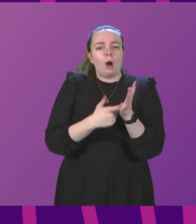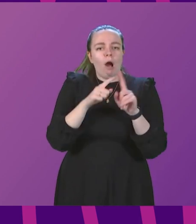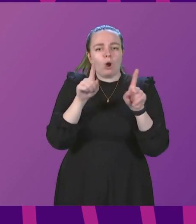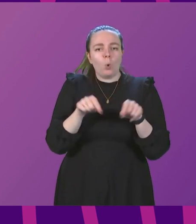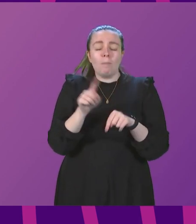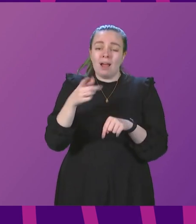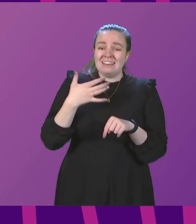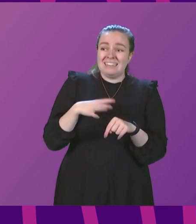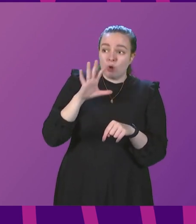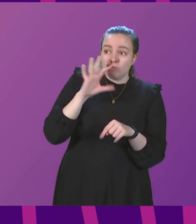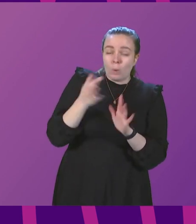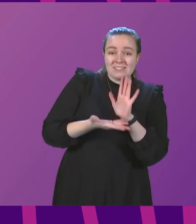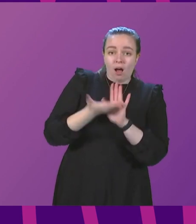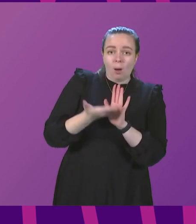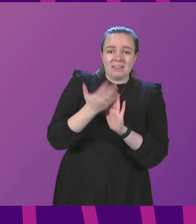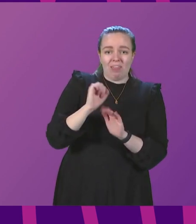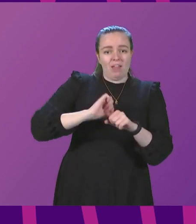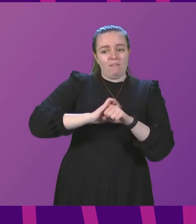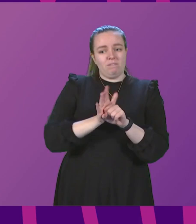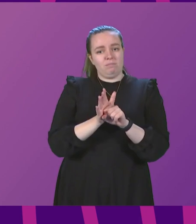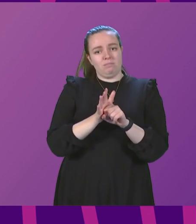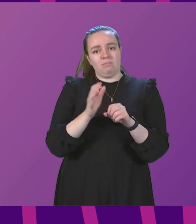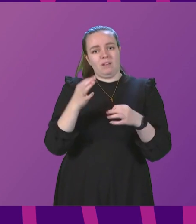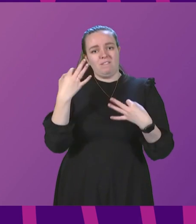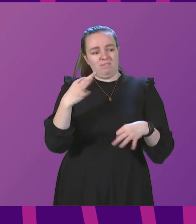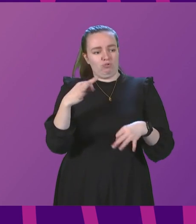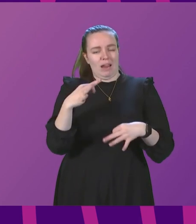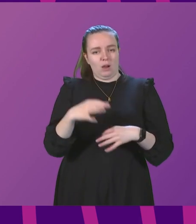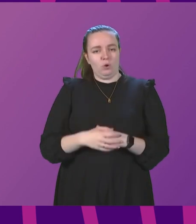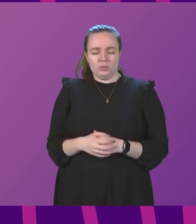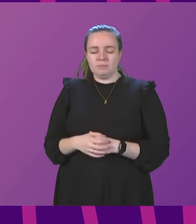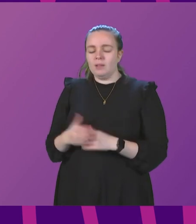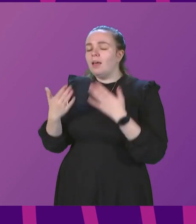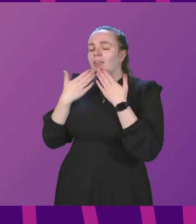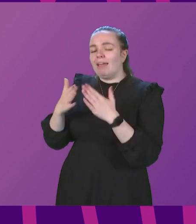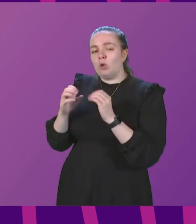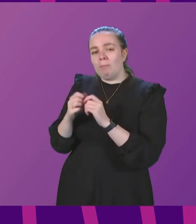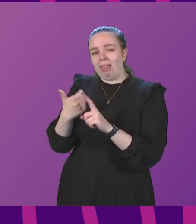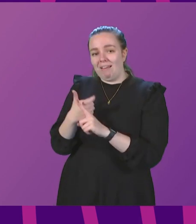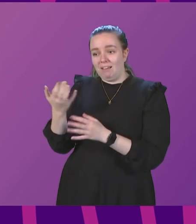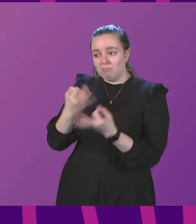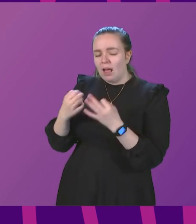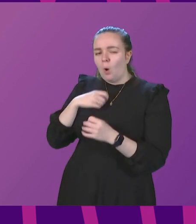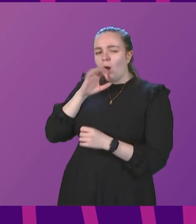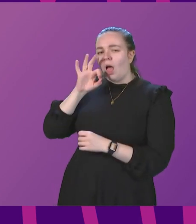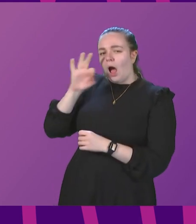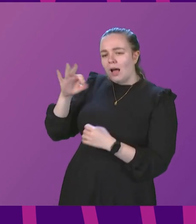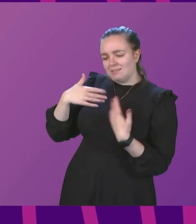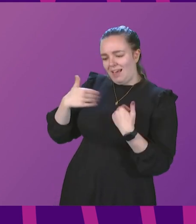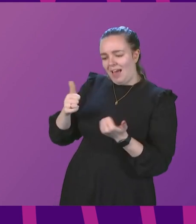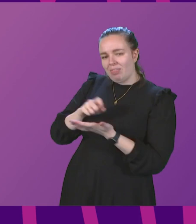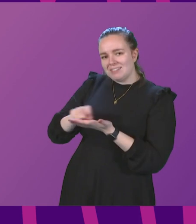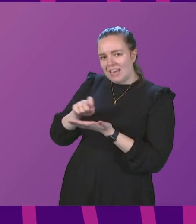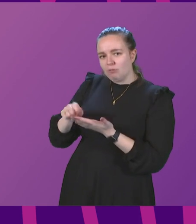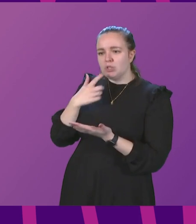request an update to their vaccine record. First Minister. Can I thank Bill Kidd for that question? I will ask the Health Secretary to write